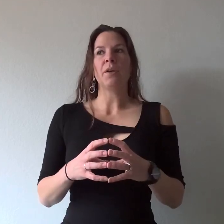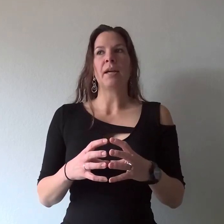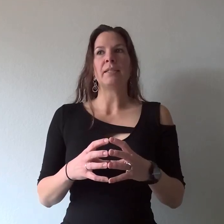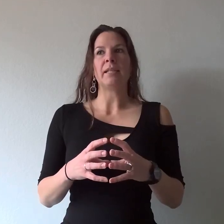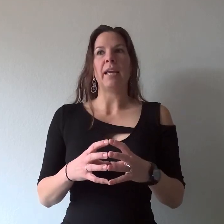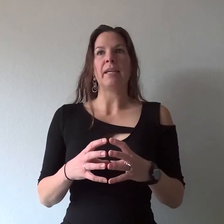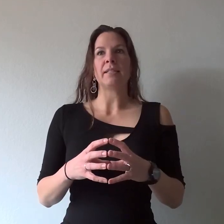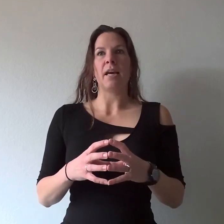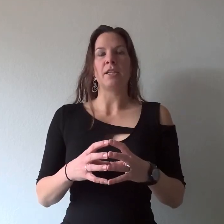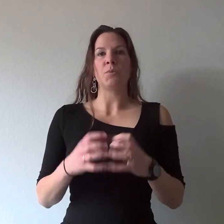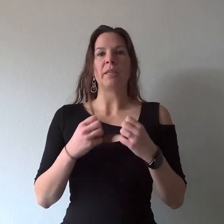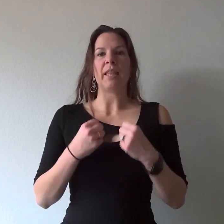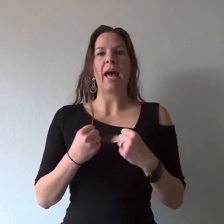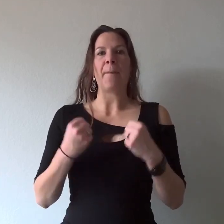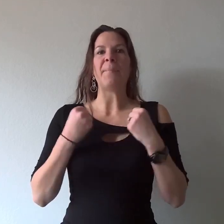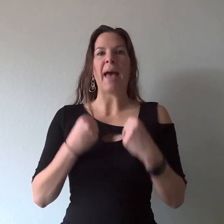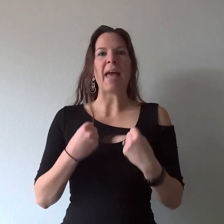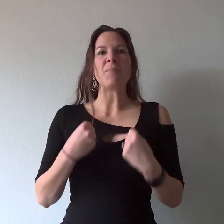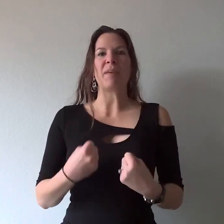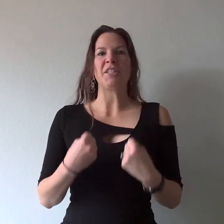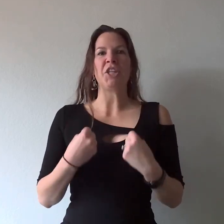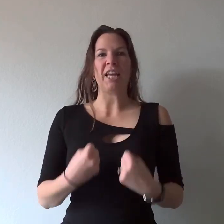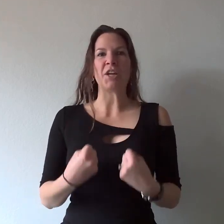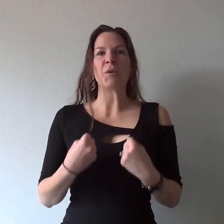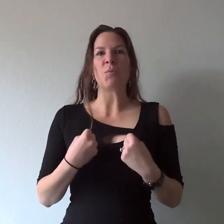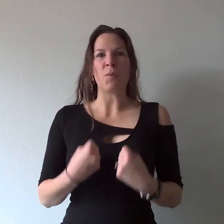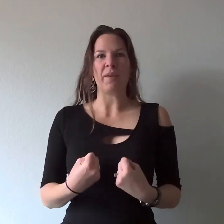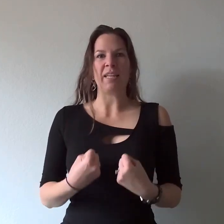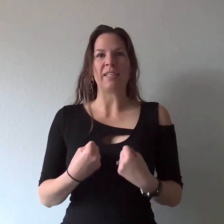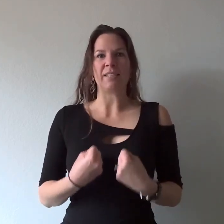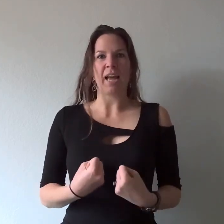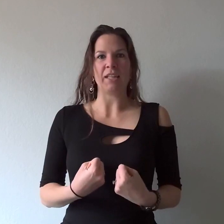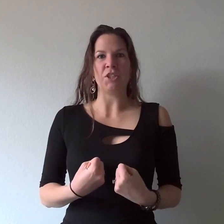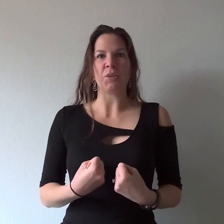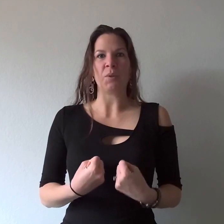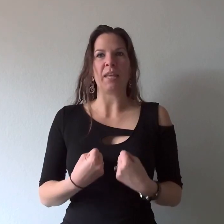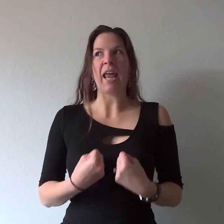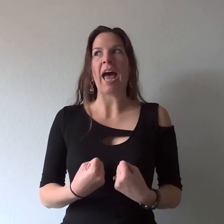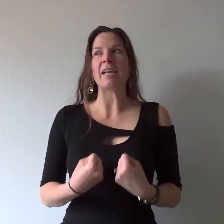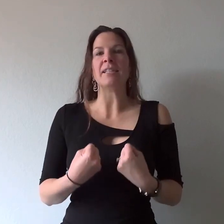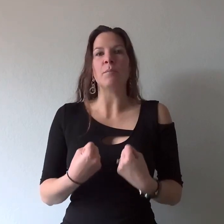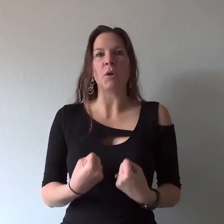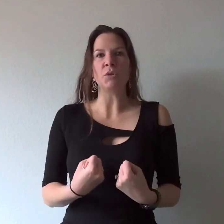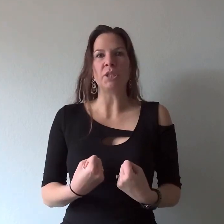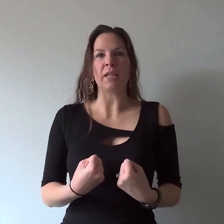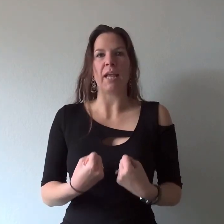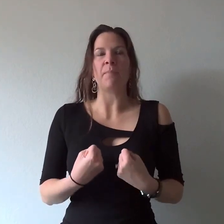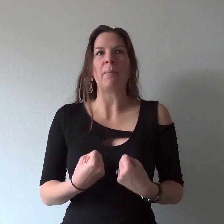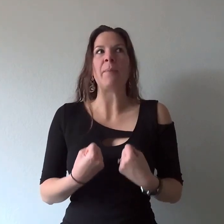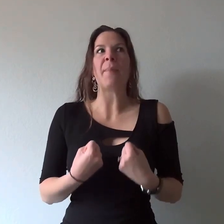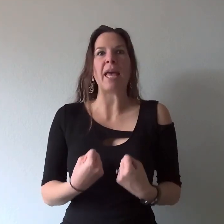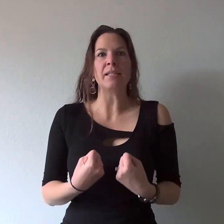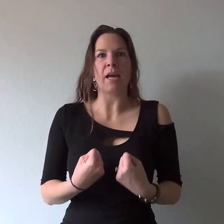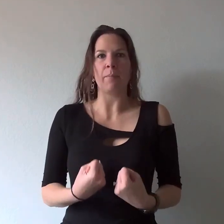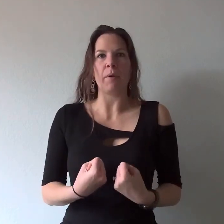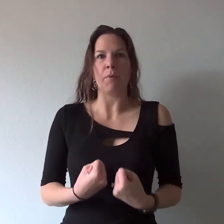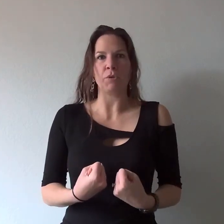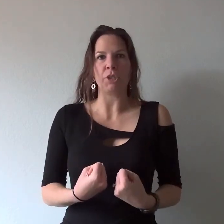guys to get in touch with that bad bitch inner woman inside you that has emotion and maybe pent up emotion